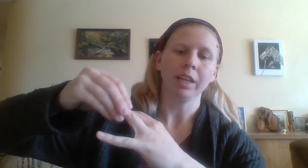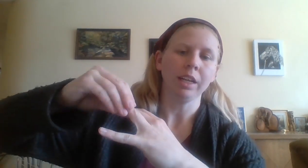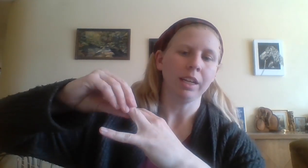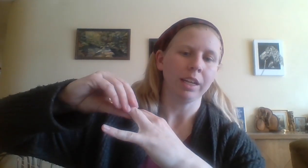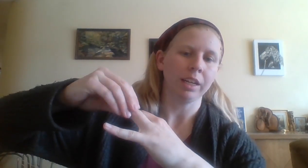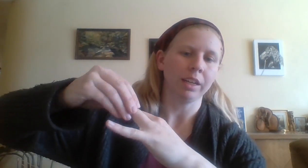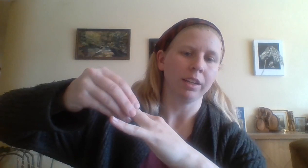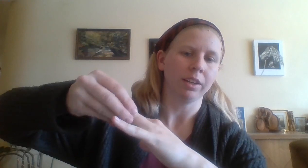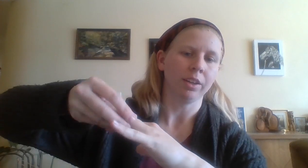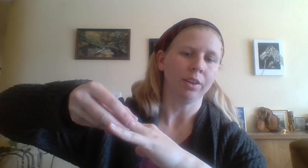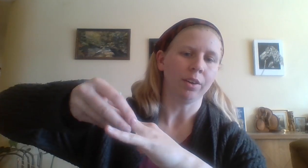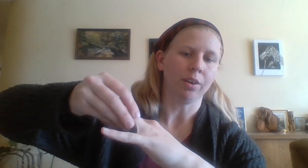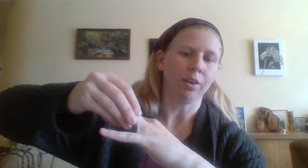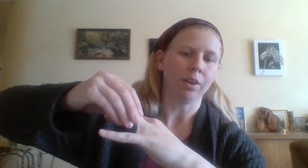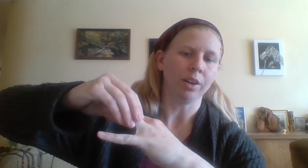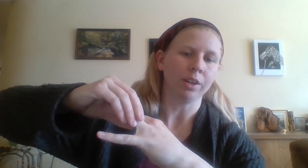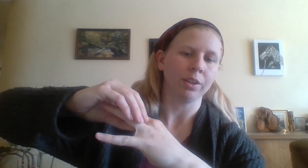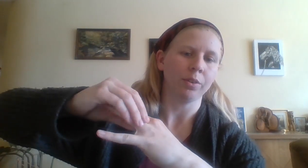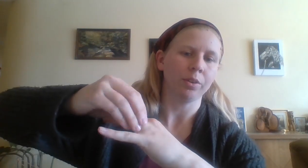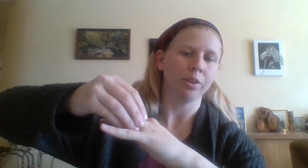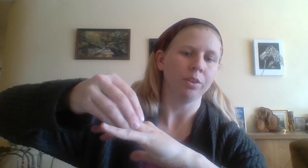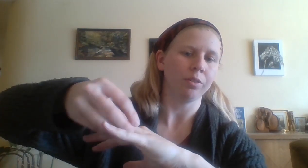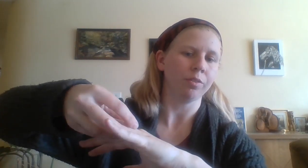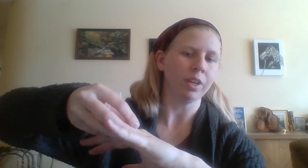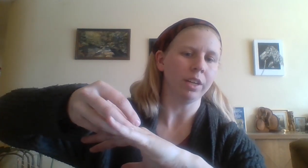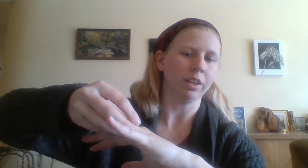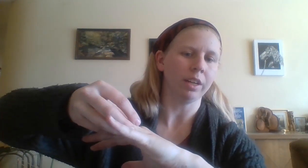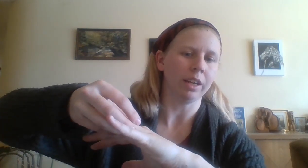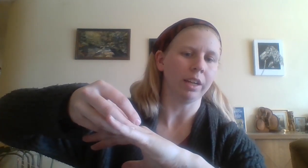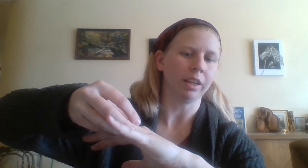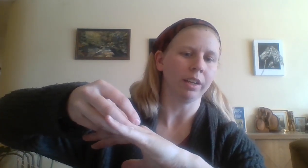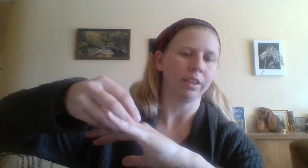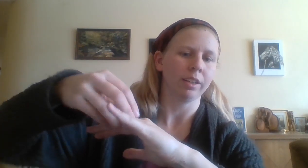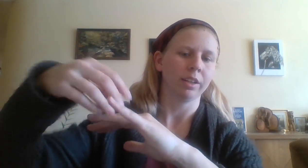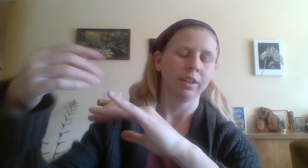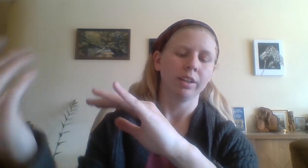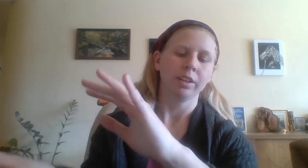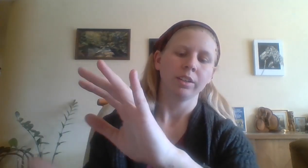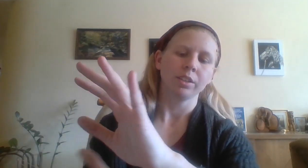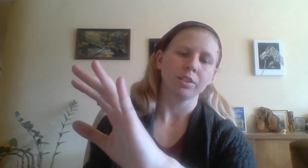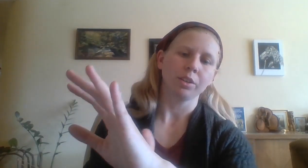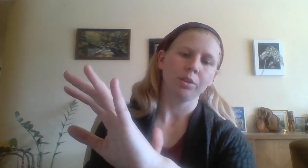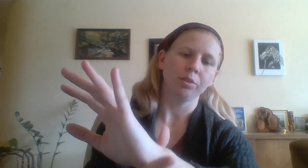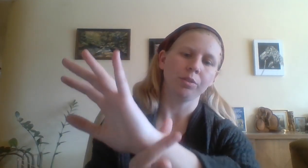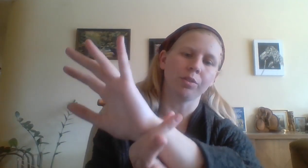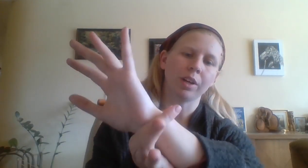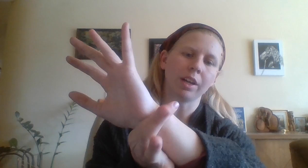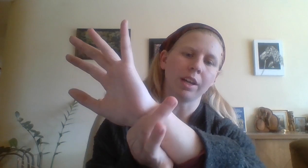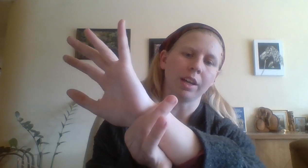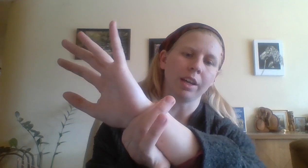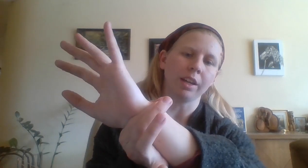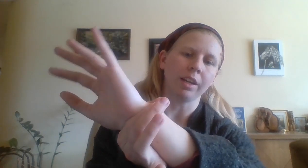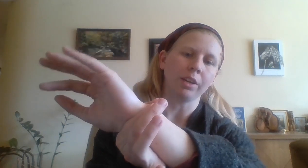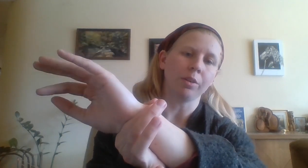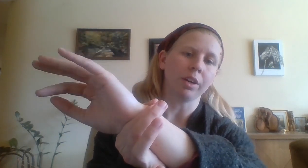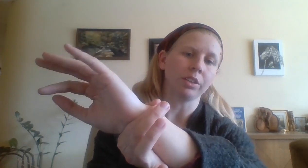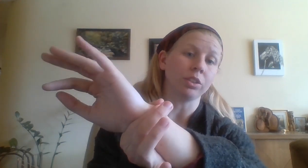-ling-a-ling on your fingerling. So fine, and you are actually